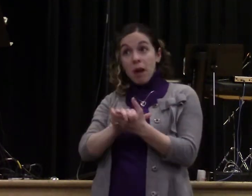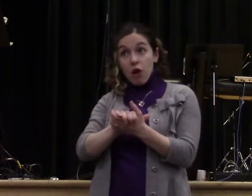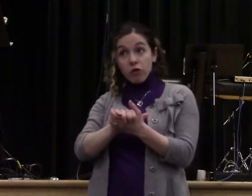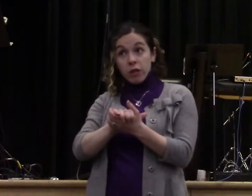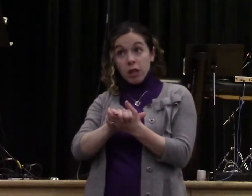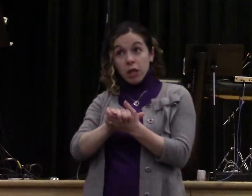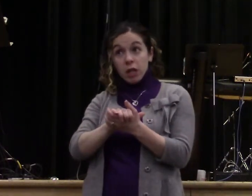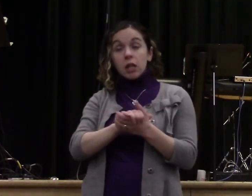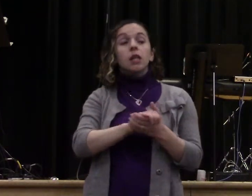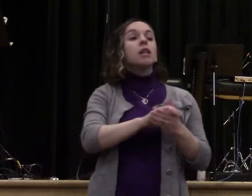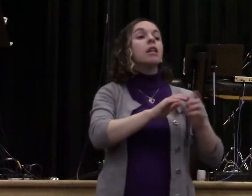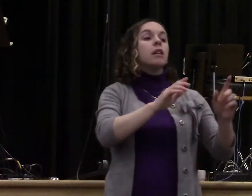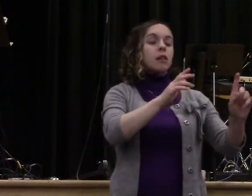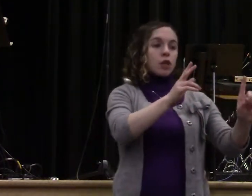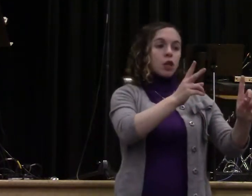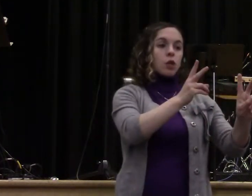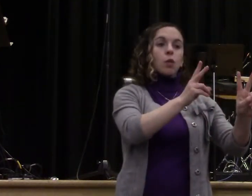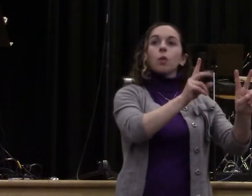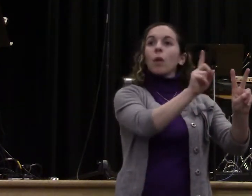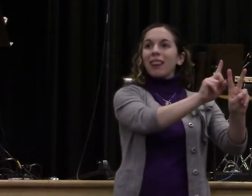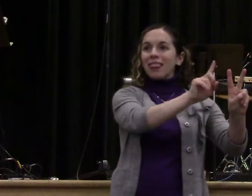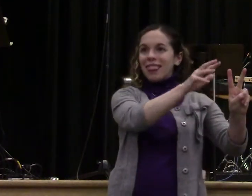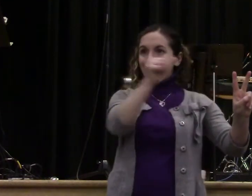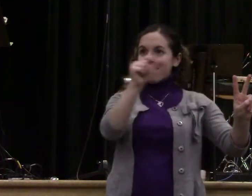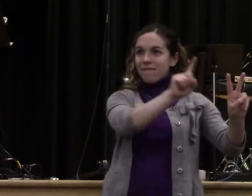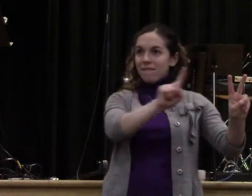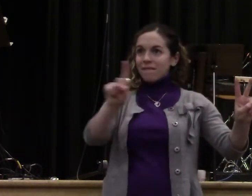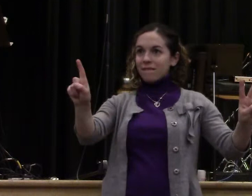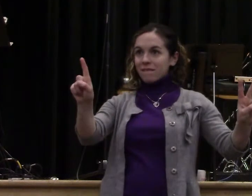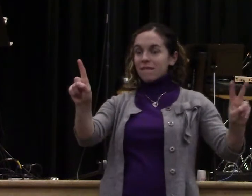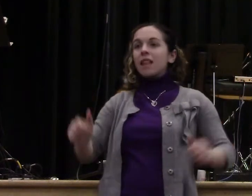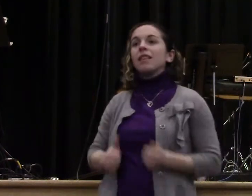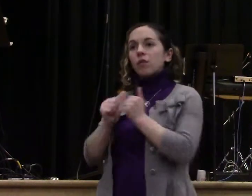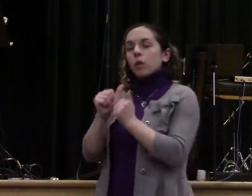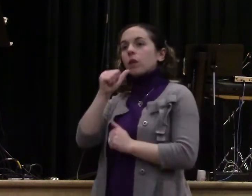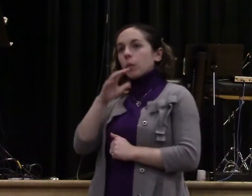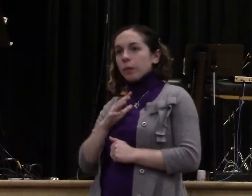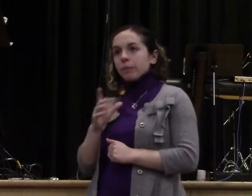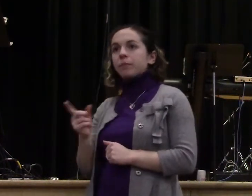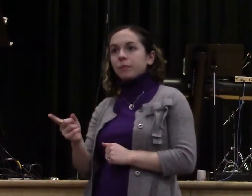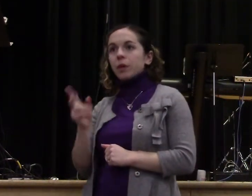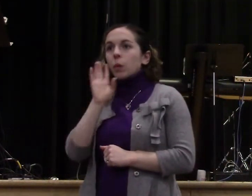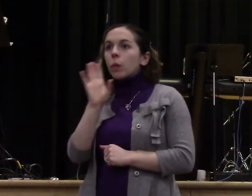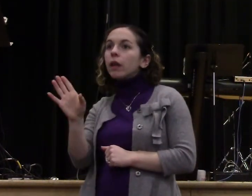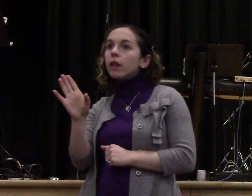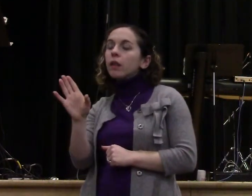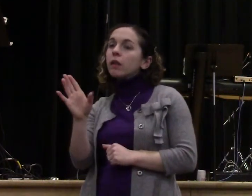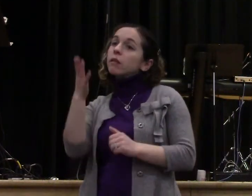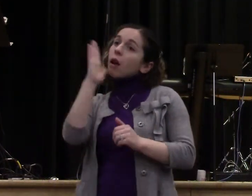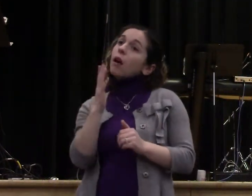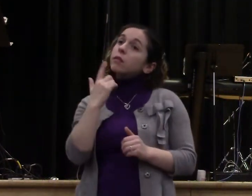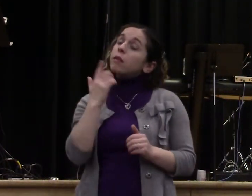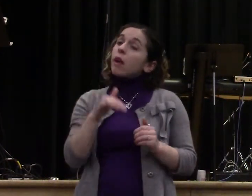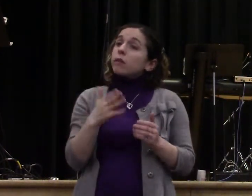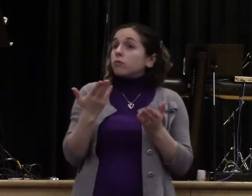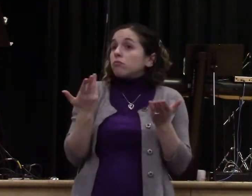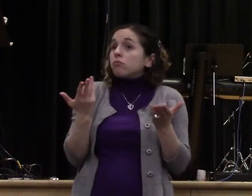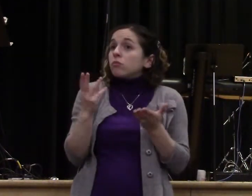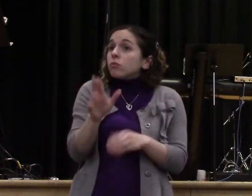and his wife are both naked and we're not ashamed. Being in relationship, community, involved with other human beings